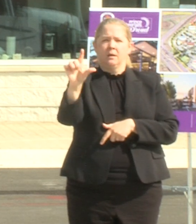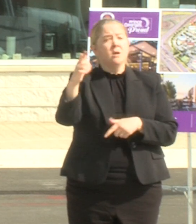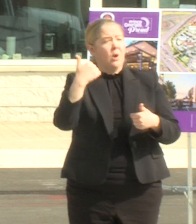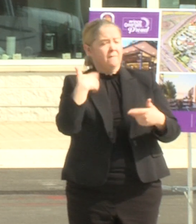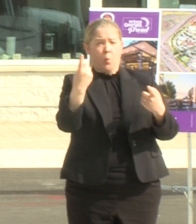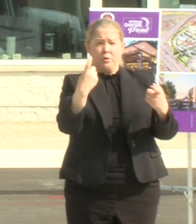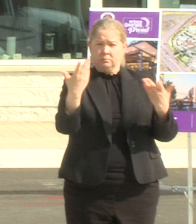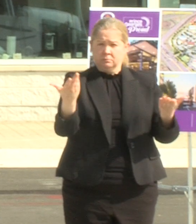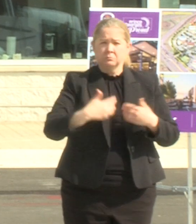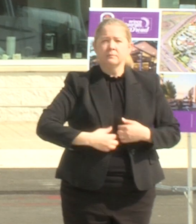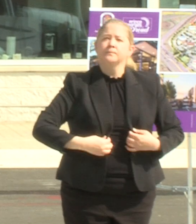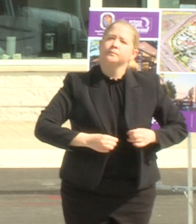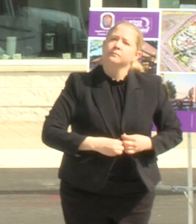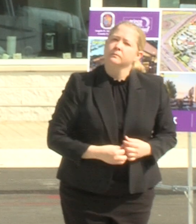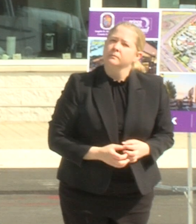yep